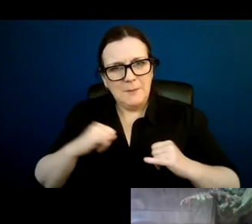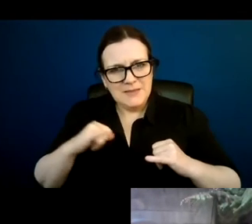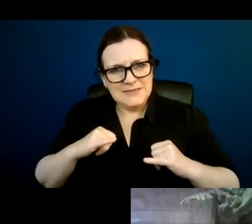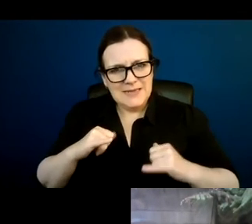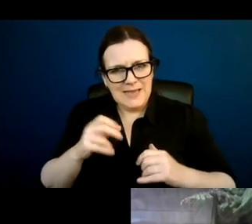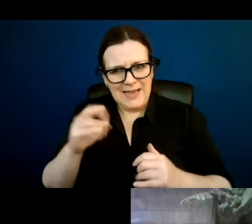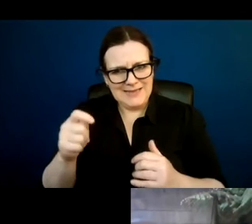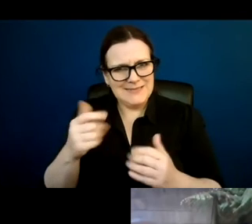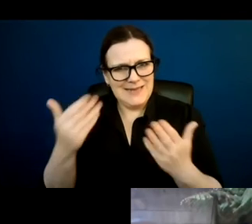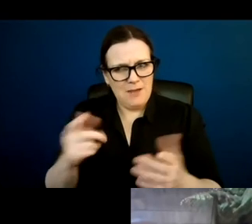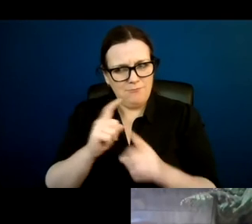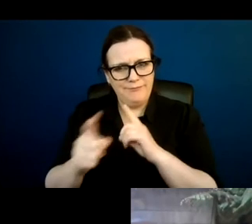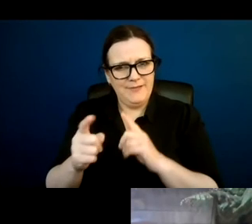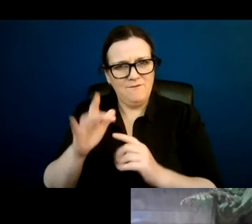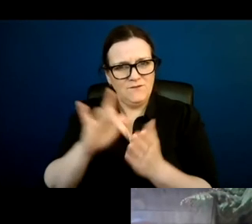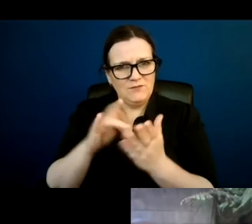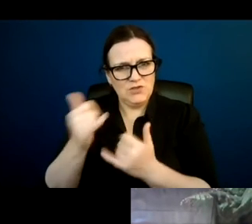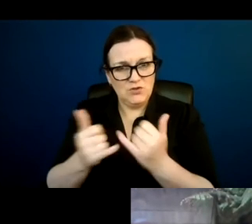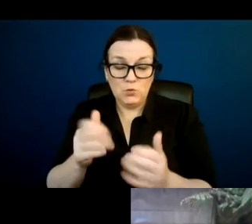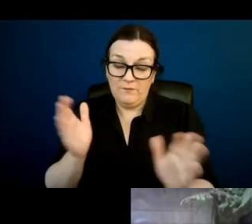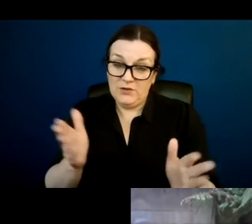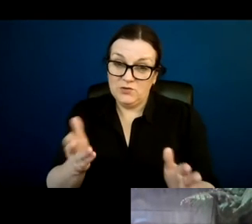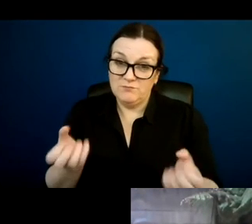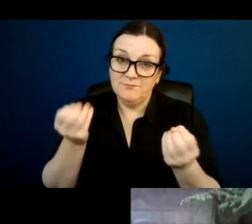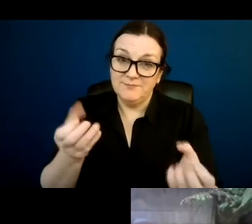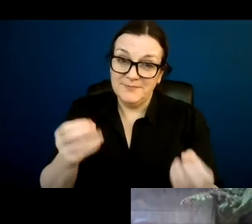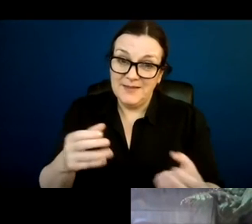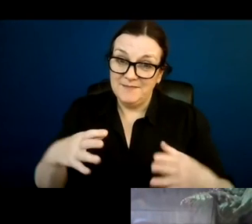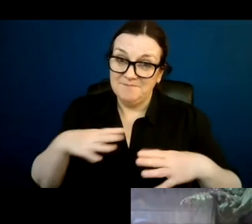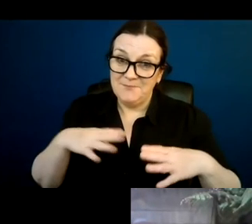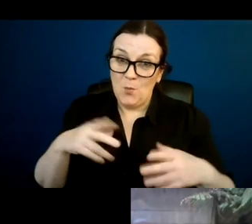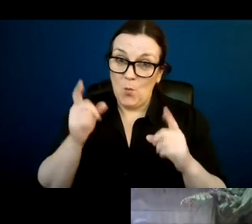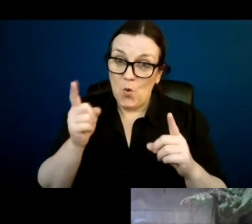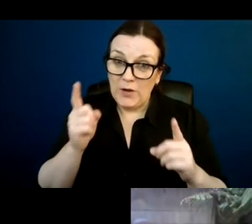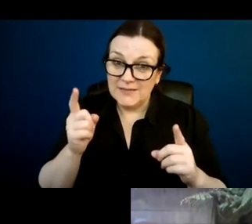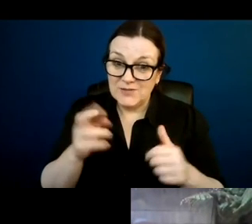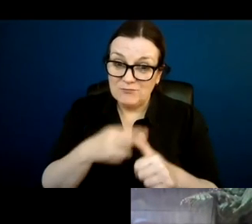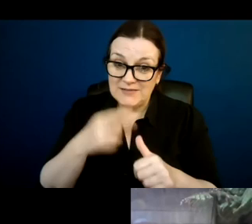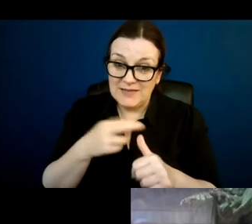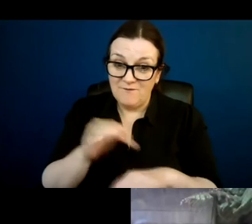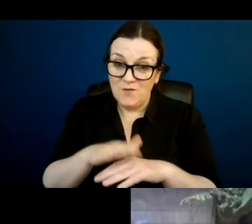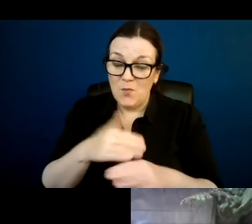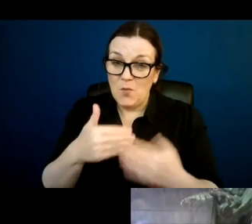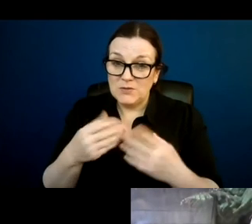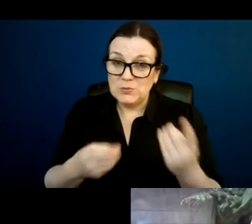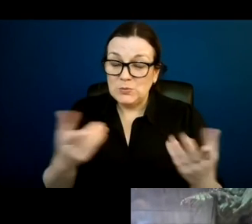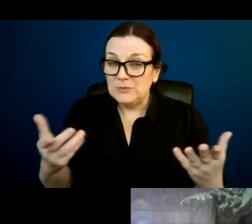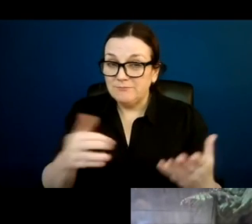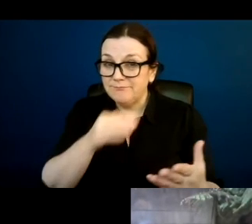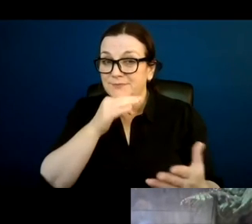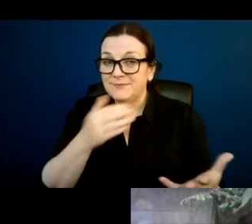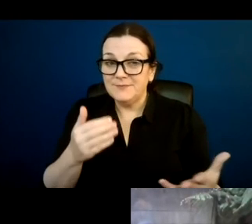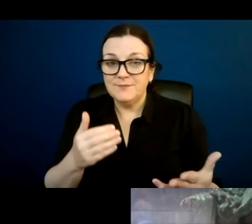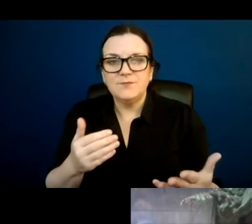since you've already given us some useful warnings for pitfalls we might want to avoid, what would be the main findings of that